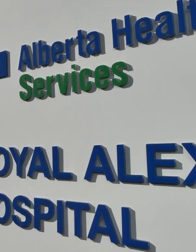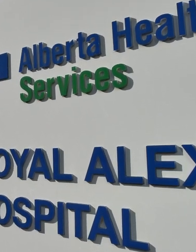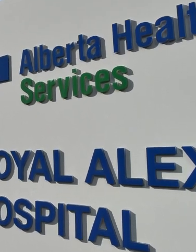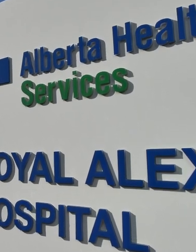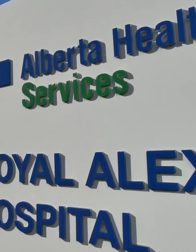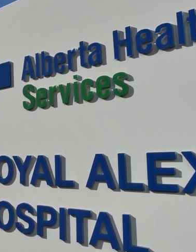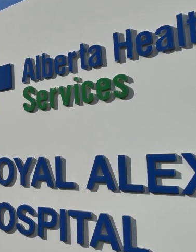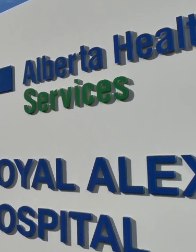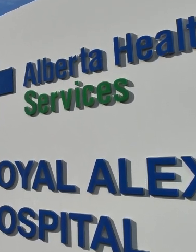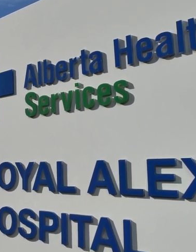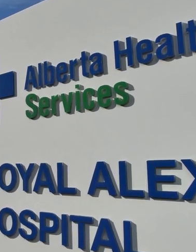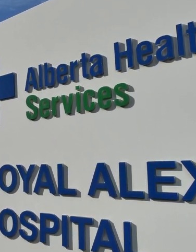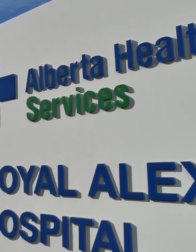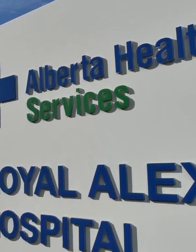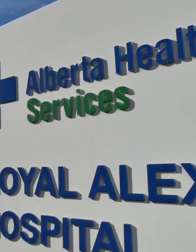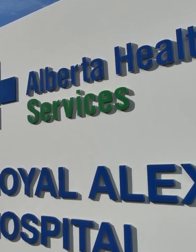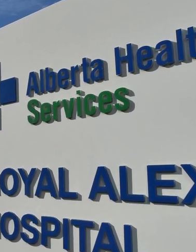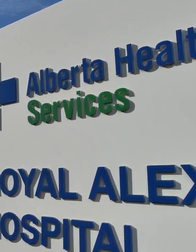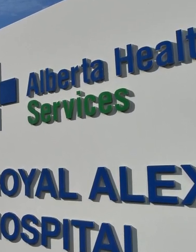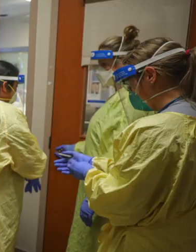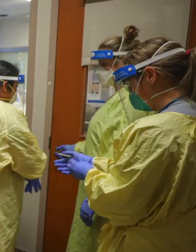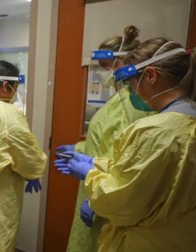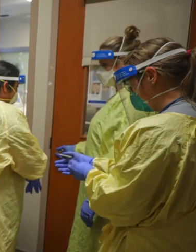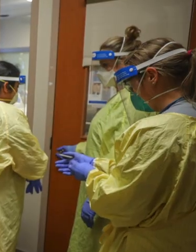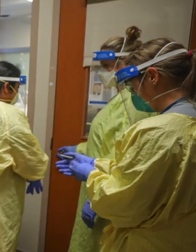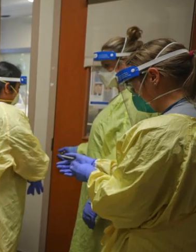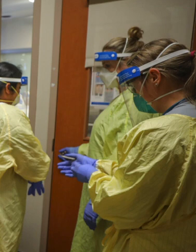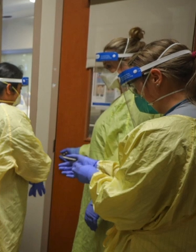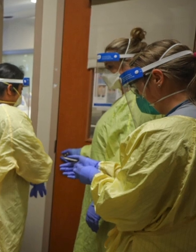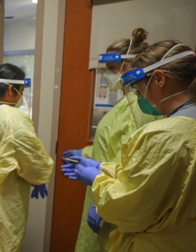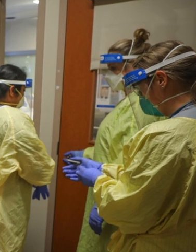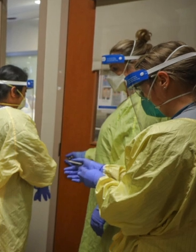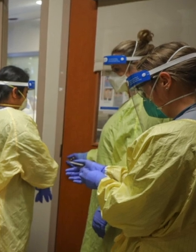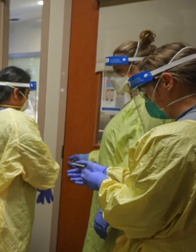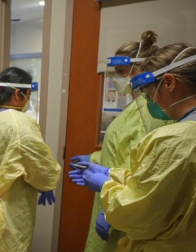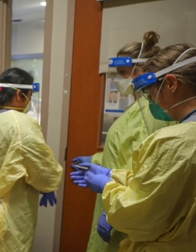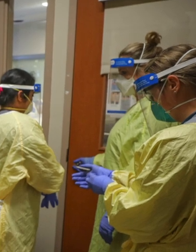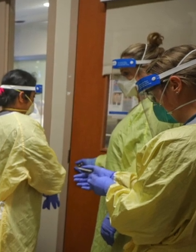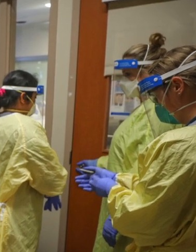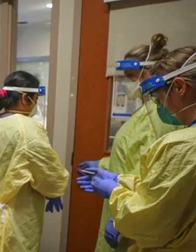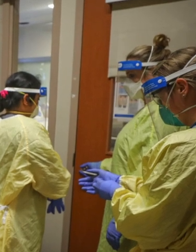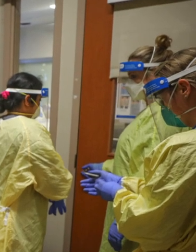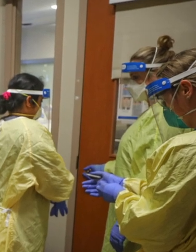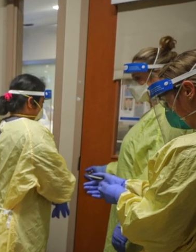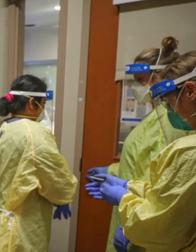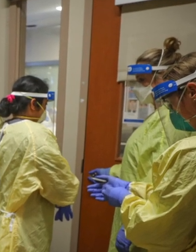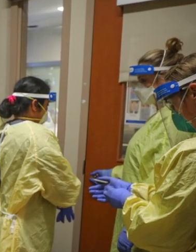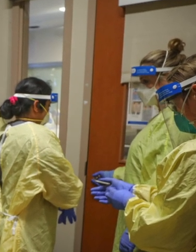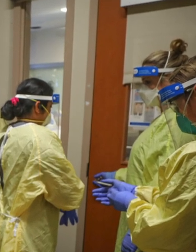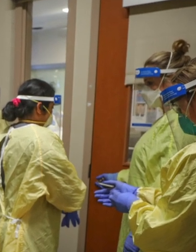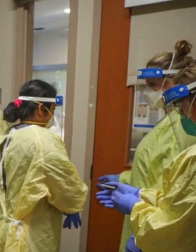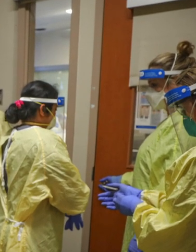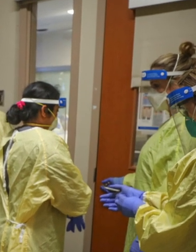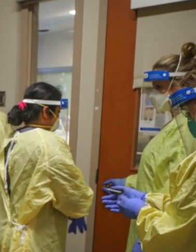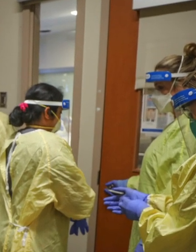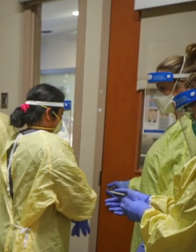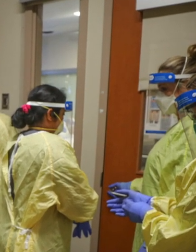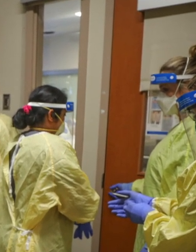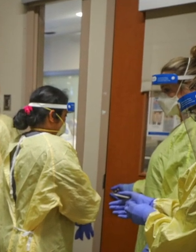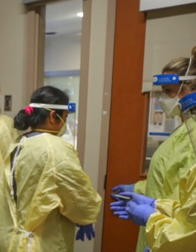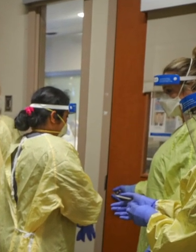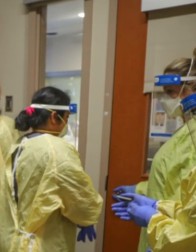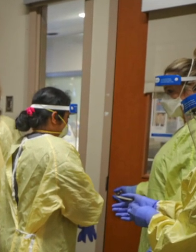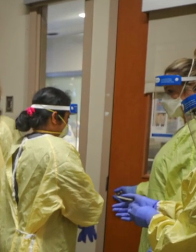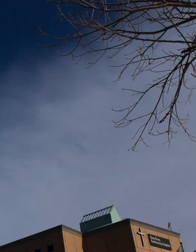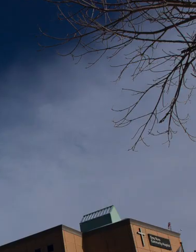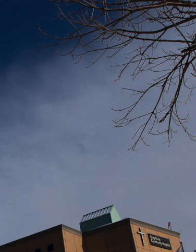and breaks their wrist. Both of these require hospital care and have nothing to do with COVID-19. In both